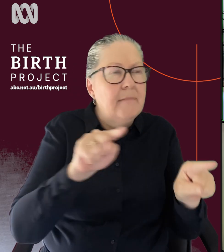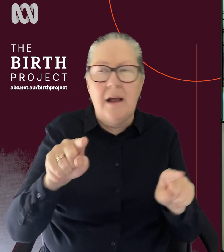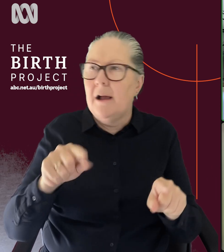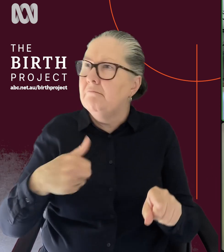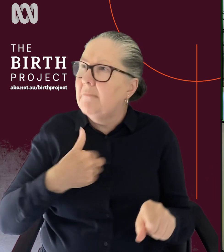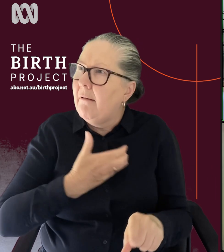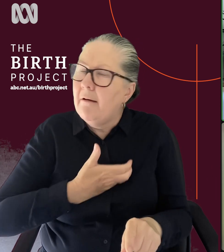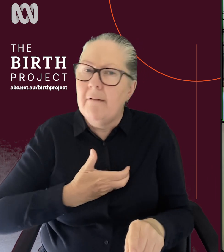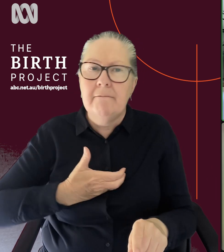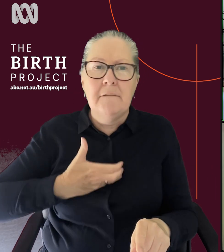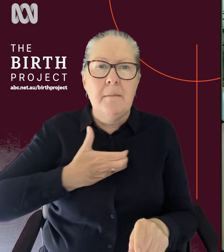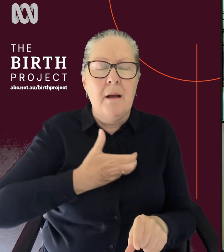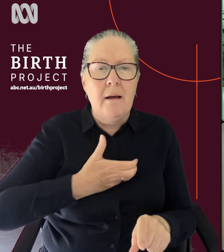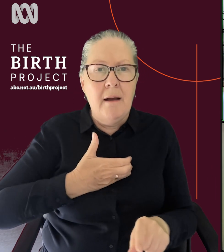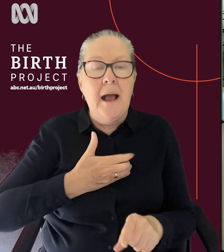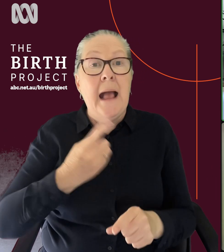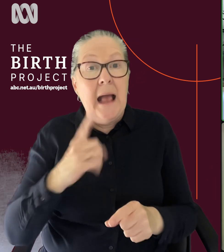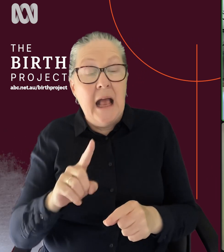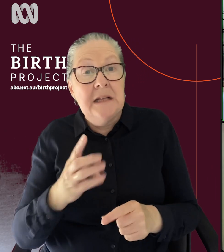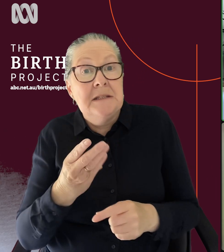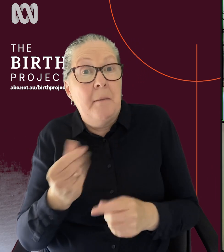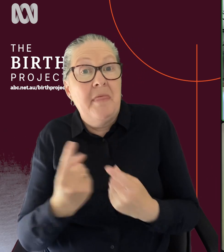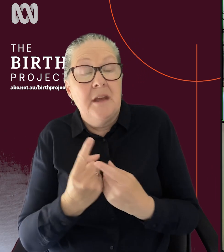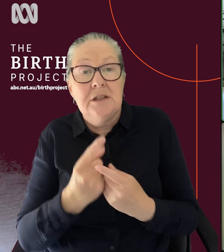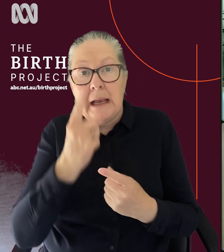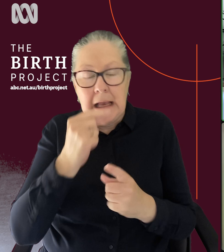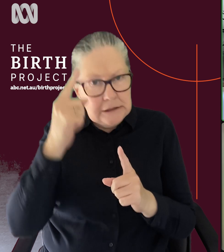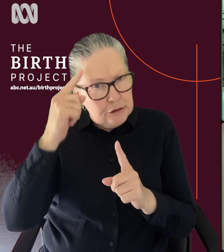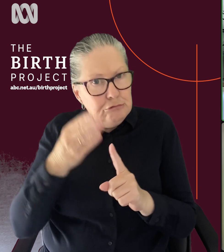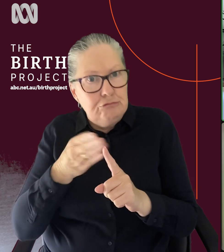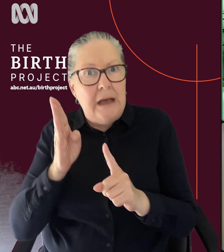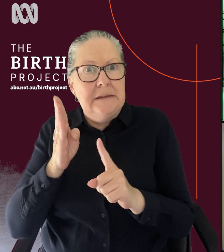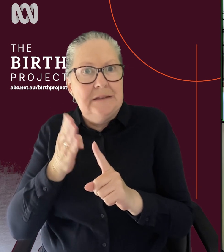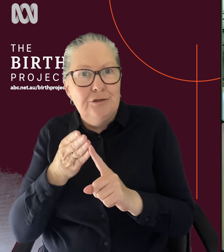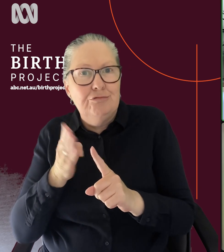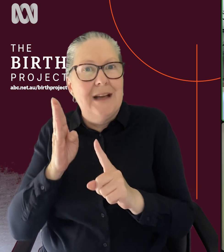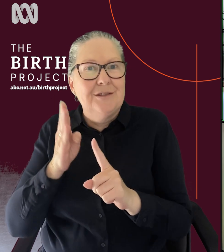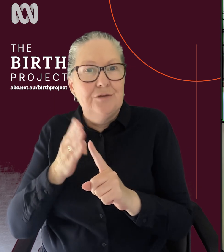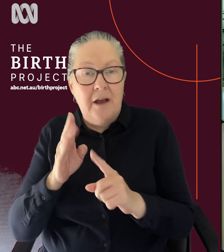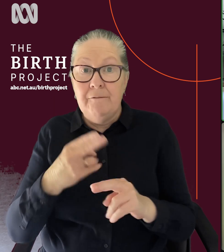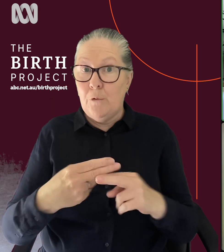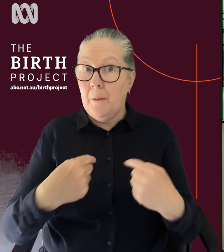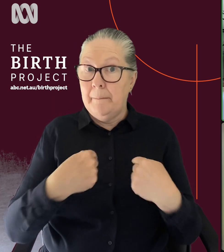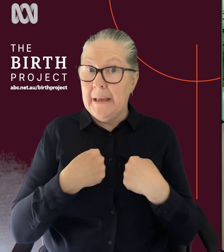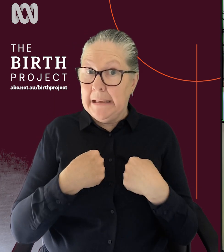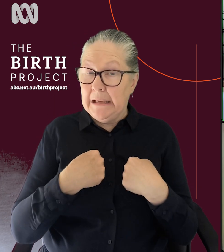you know, make you comfortable and things that distract you as well all come into play here. I know for me, particularly not being able to see,